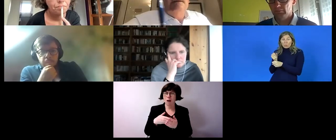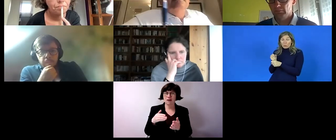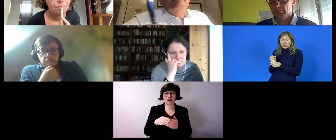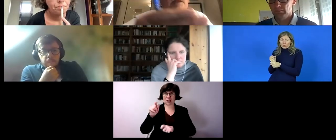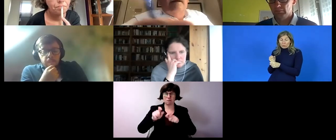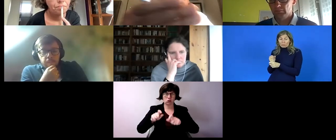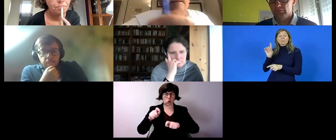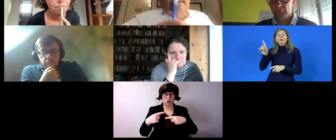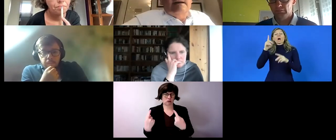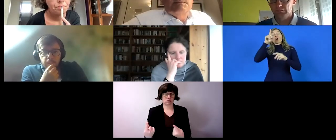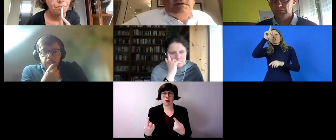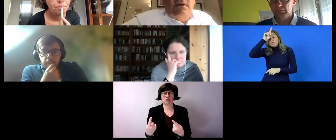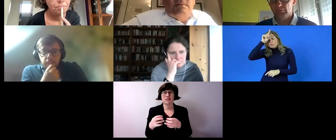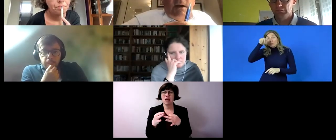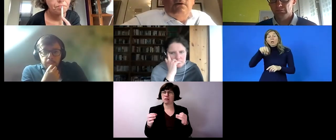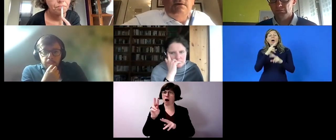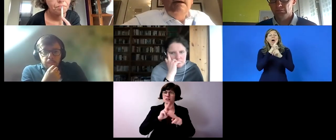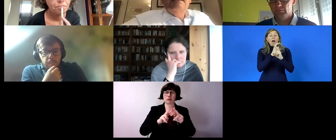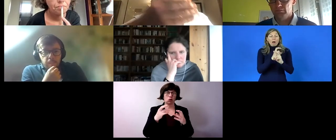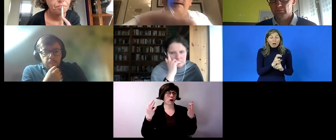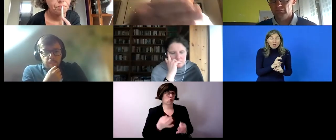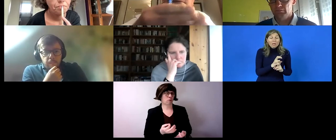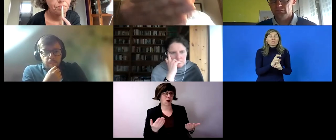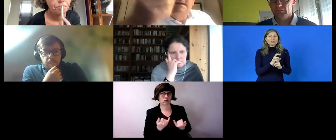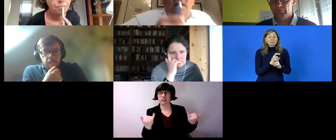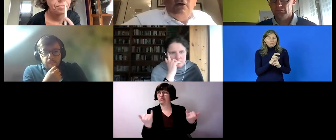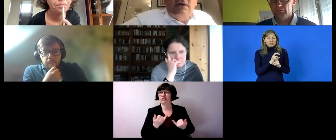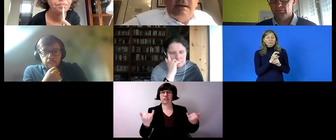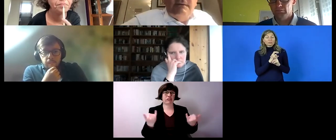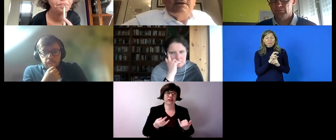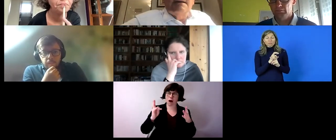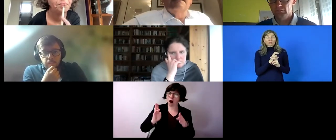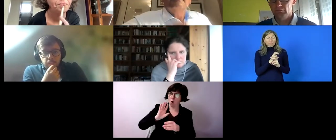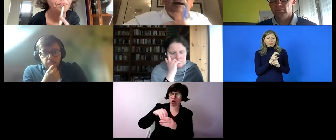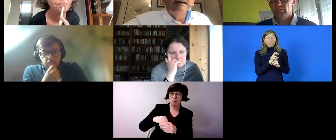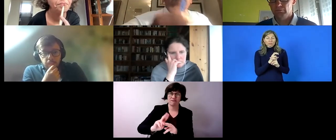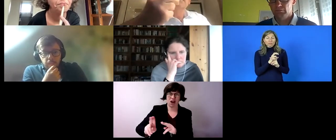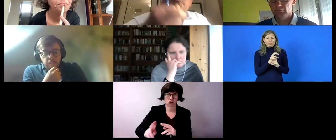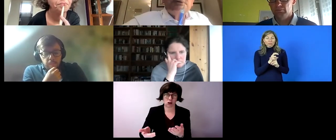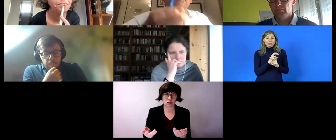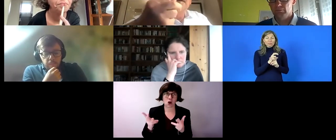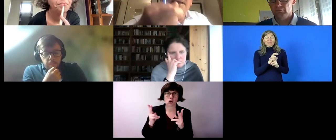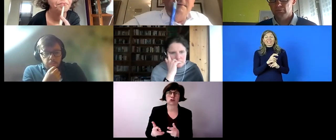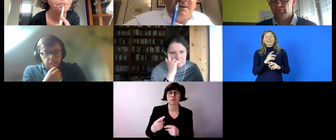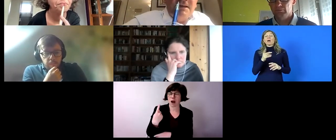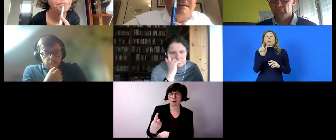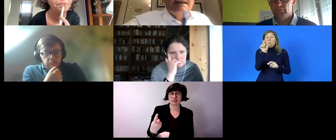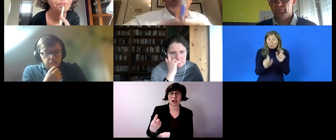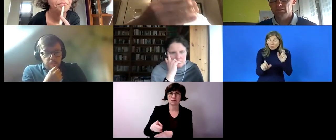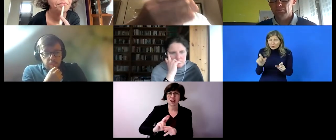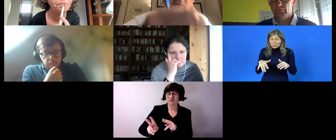in is always the case because heavily disabled persons